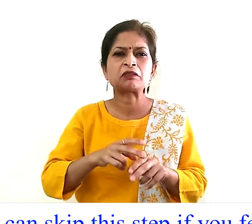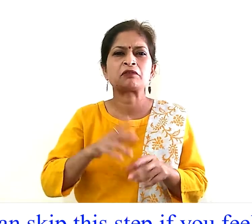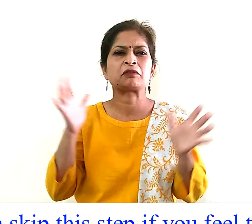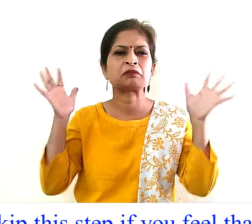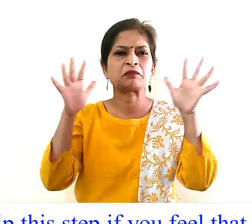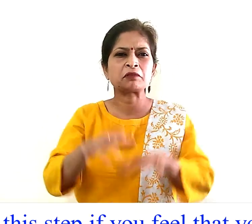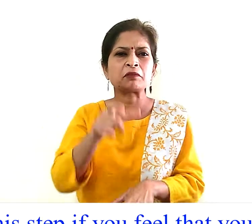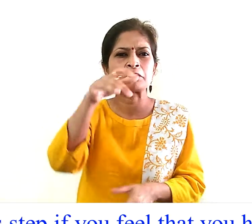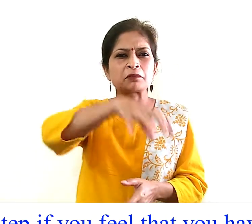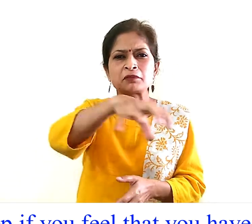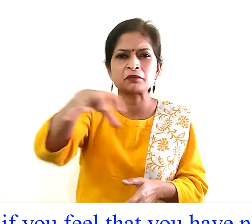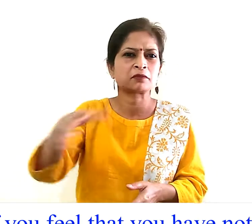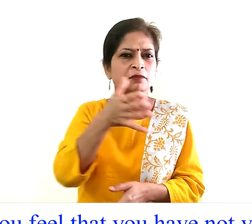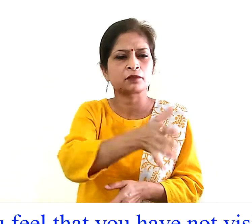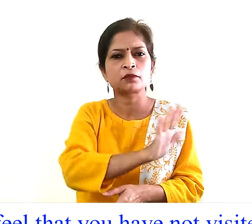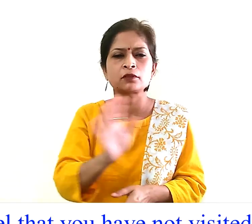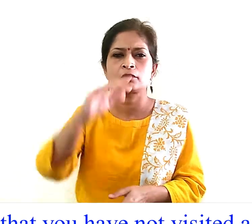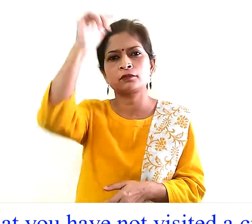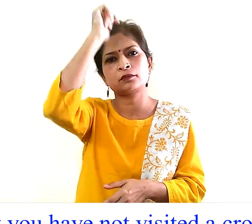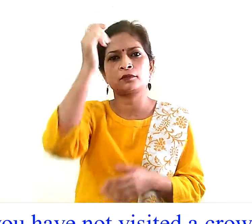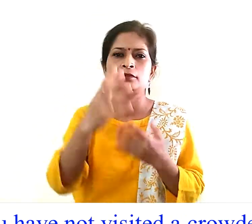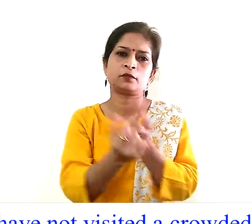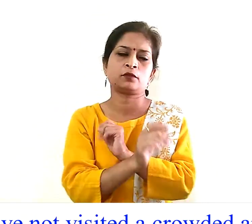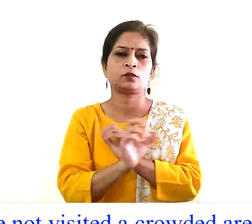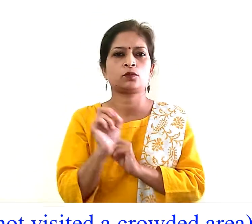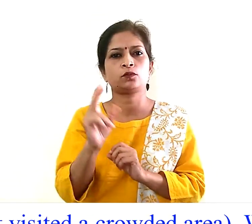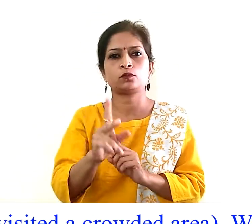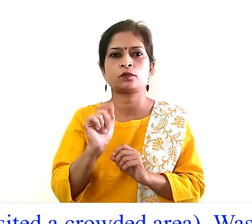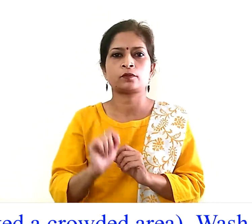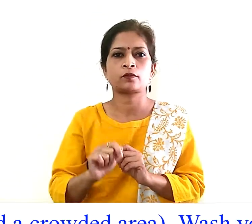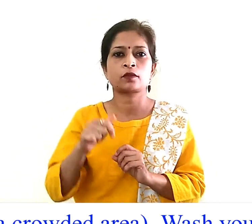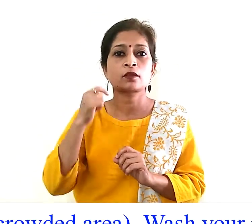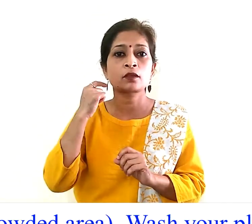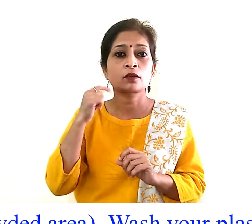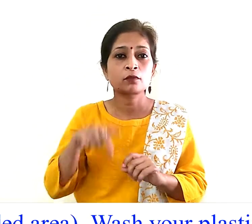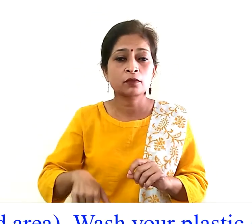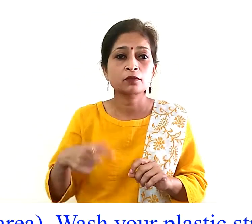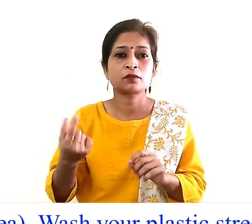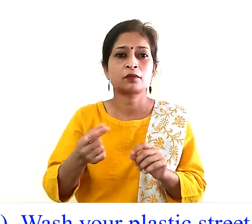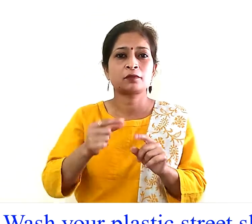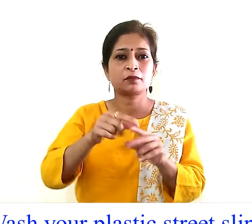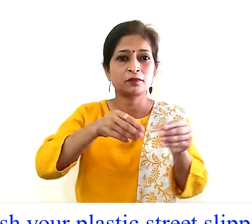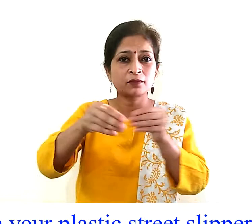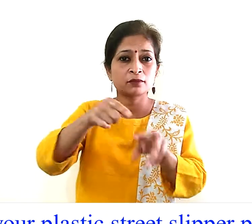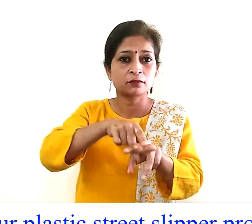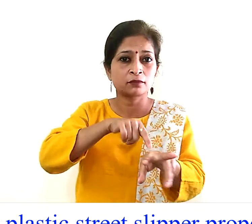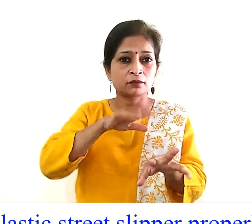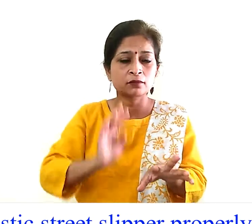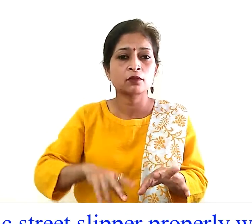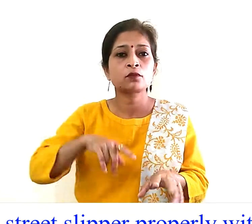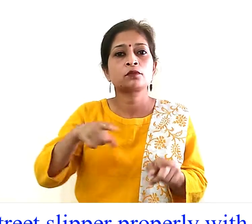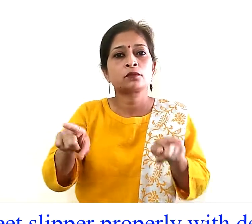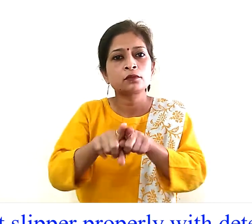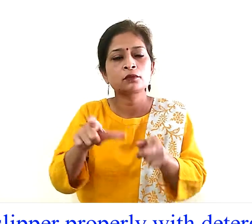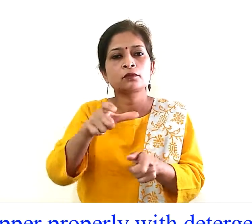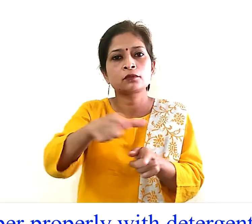feel that you have not visited a crowded area wash your plastic street slipper properly with detergent solution